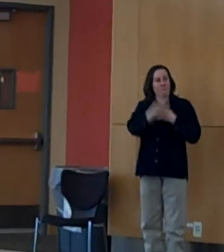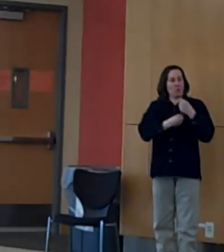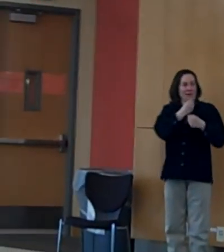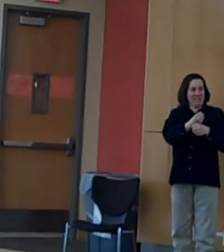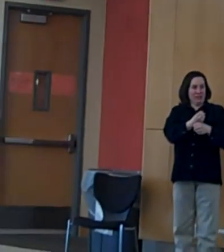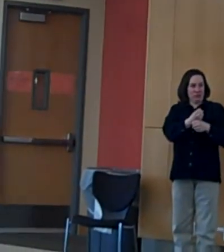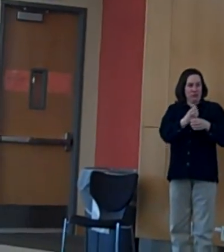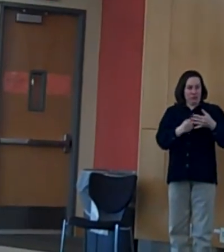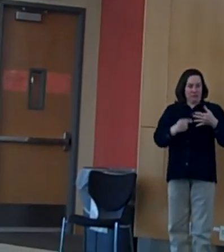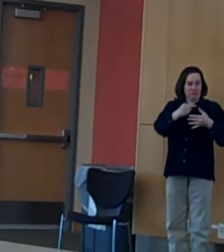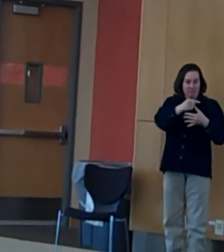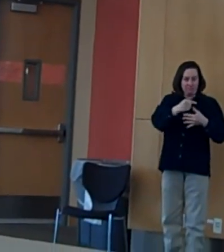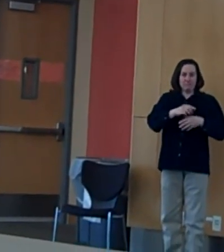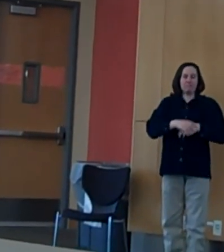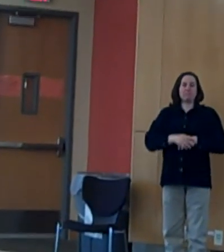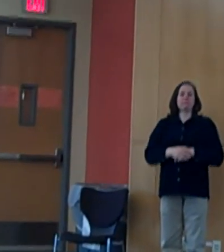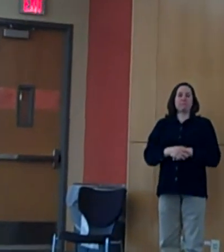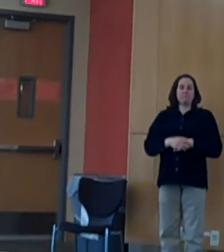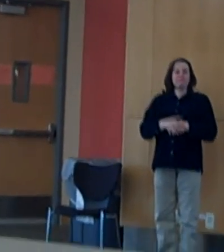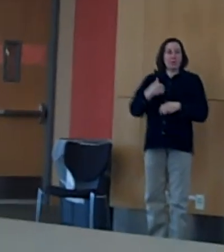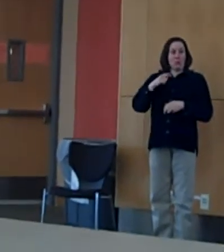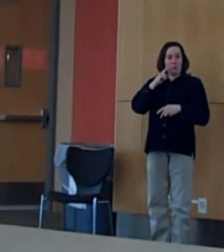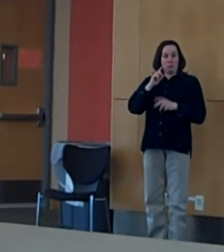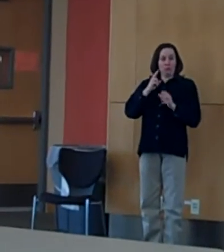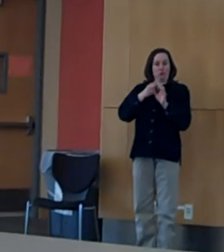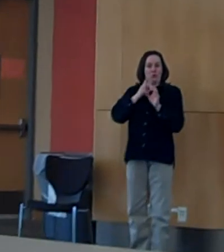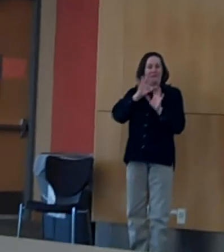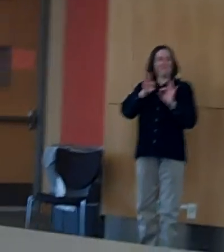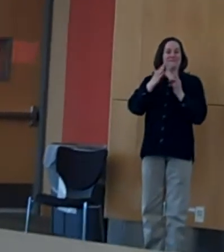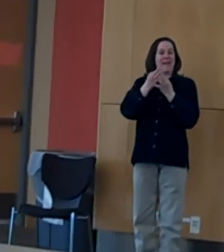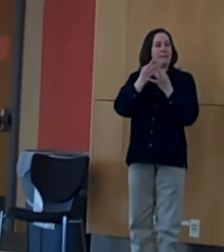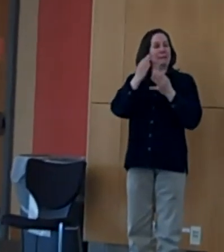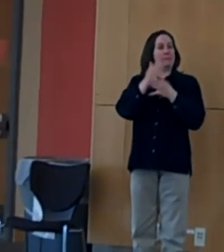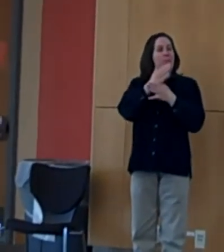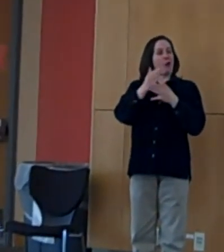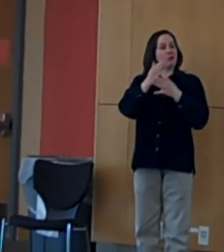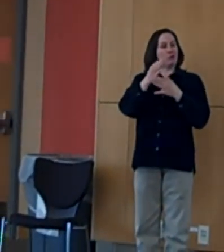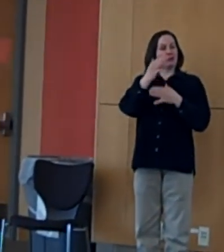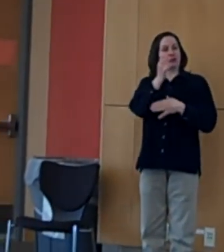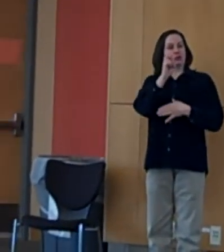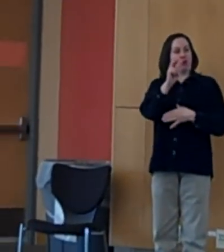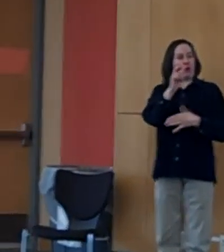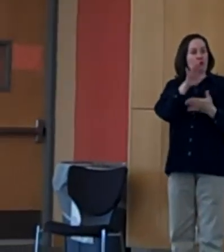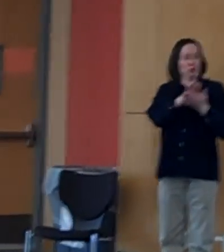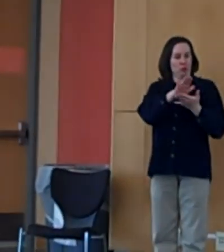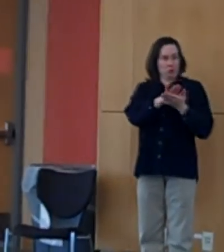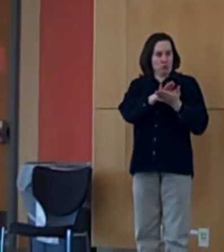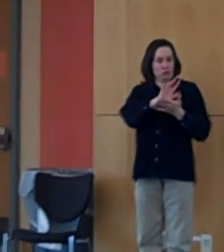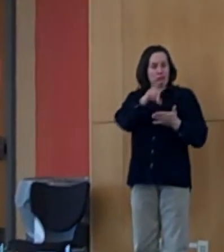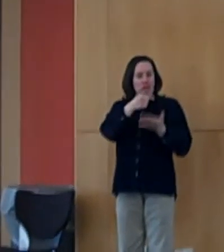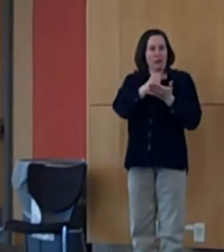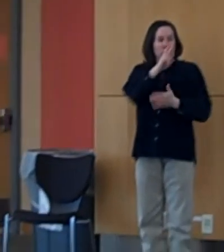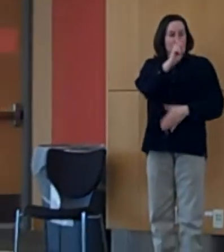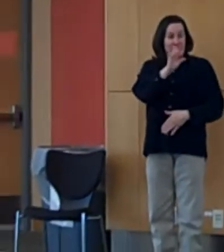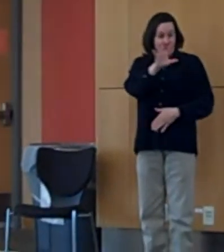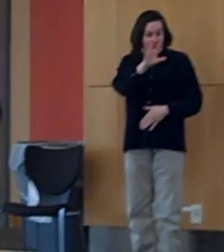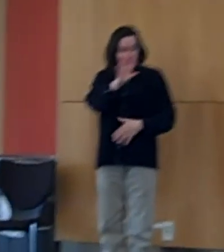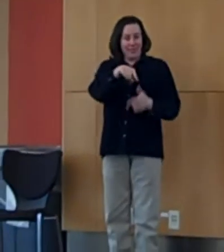Charter School where I graduated in 2005. Then two months later I entered into UAA. I'm